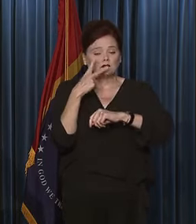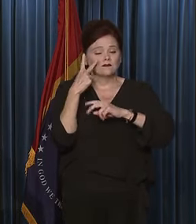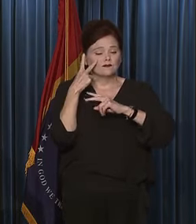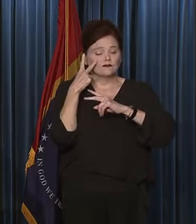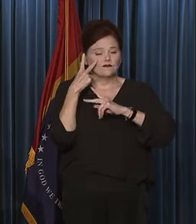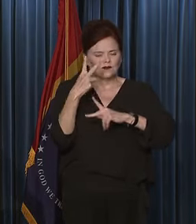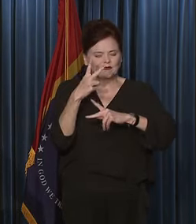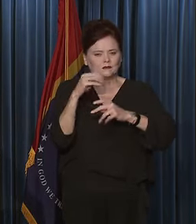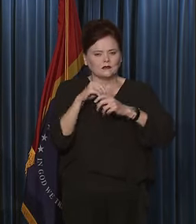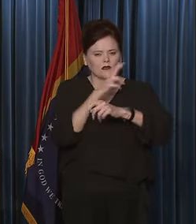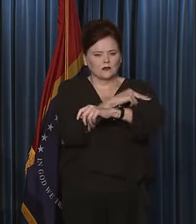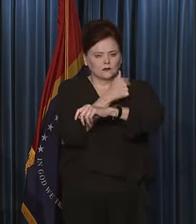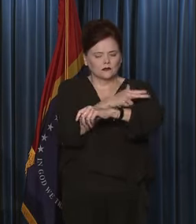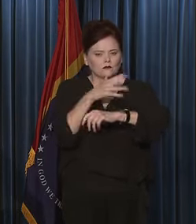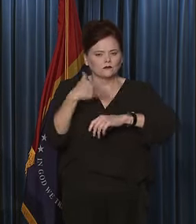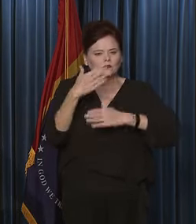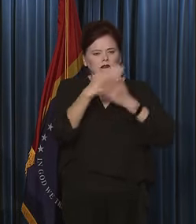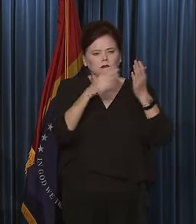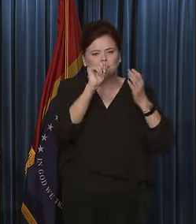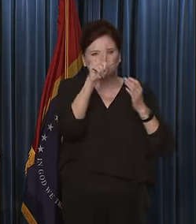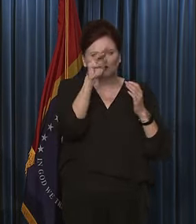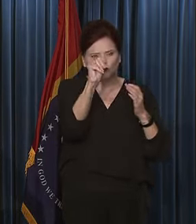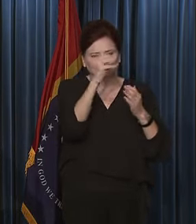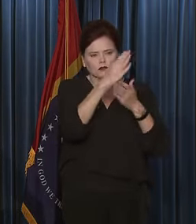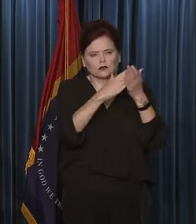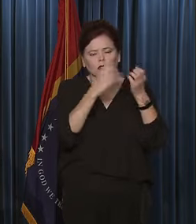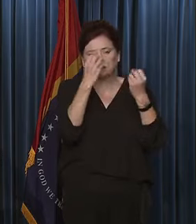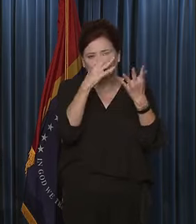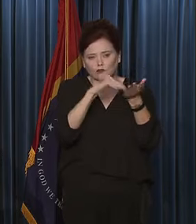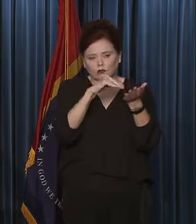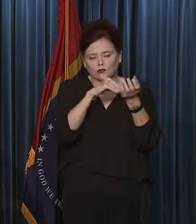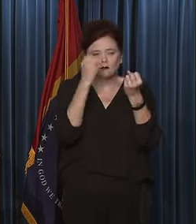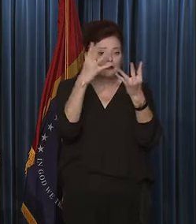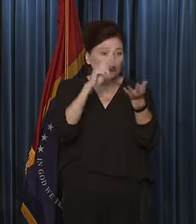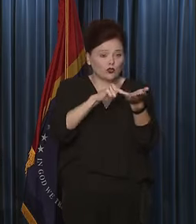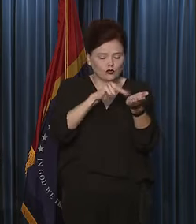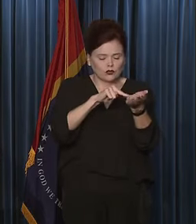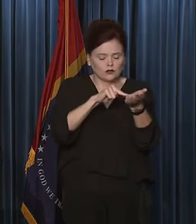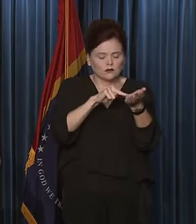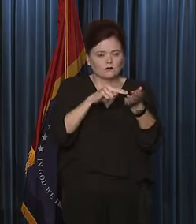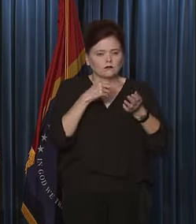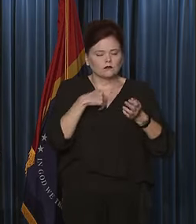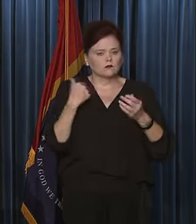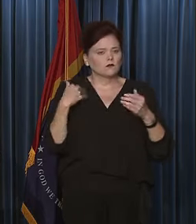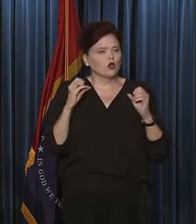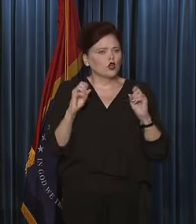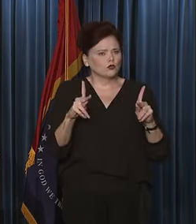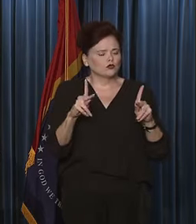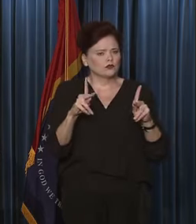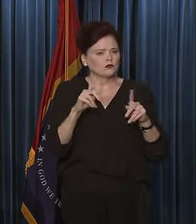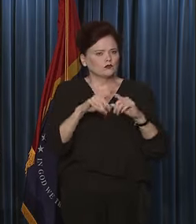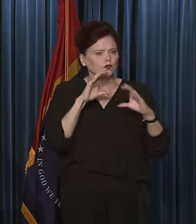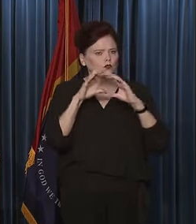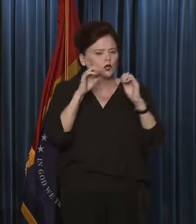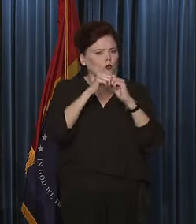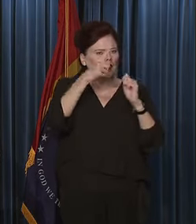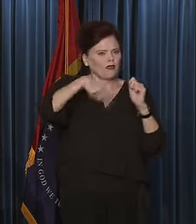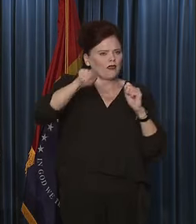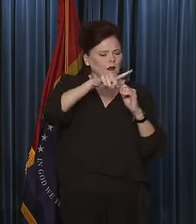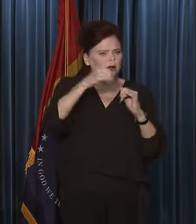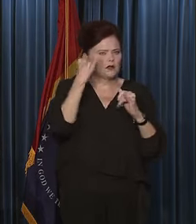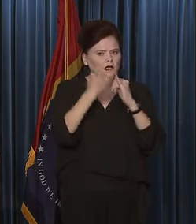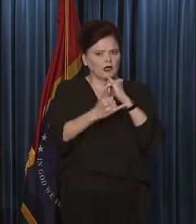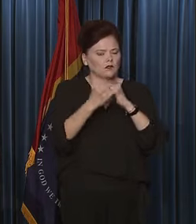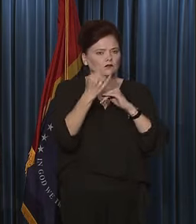some administrators, a lot of doctors and a lot of nurses that I've had the opportunity to communicate with over the